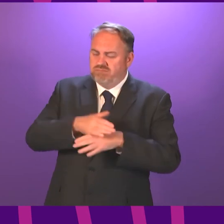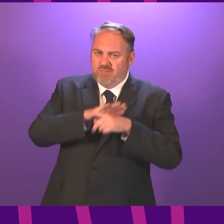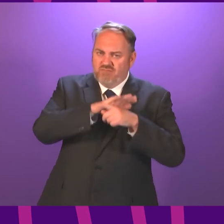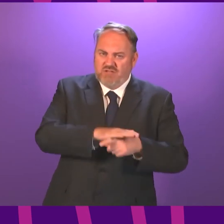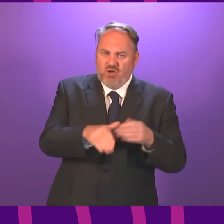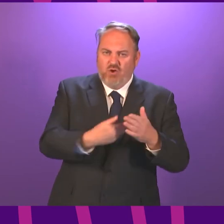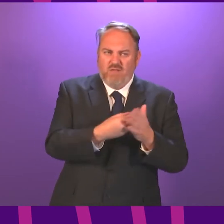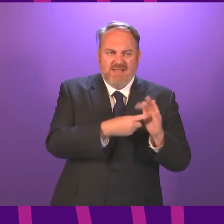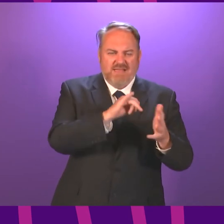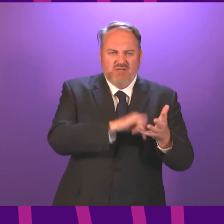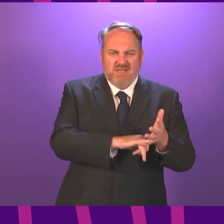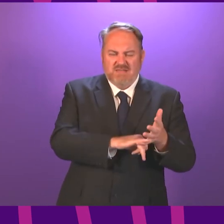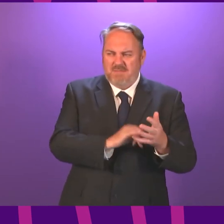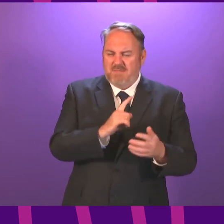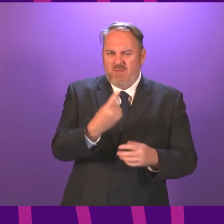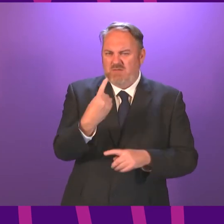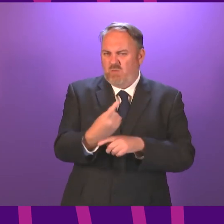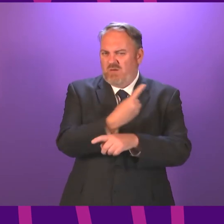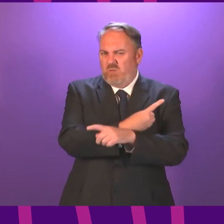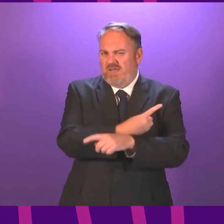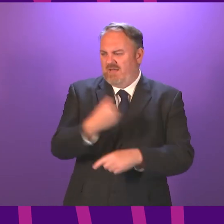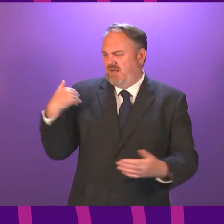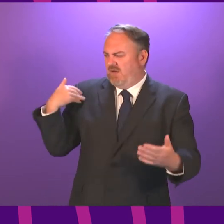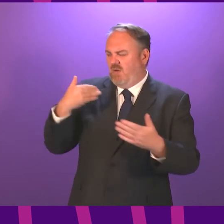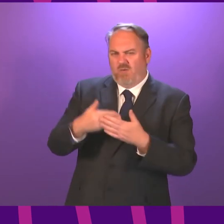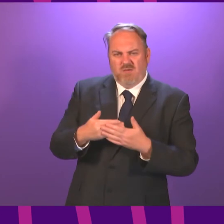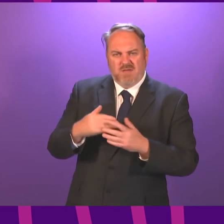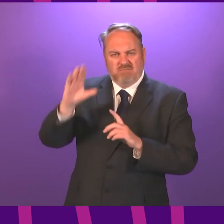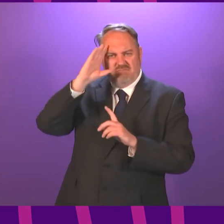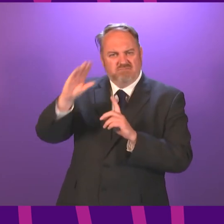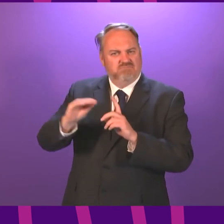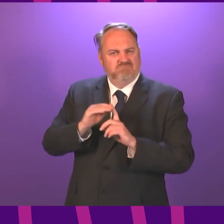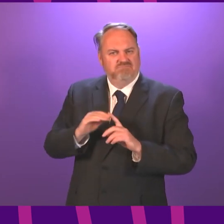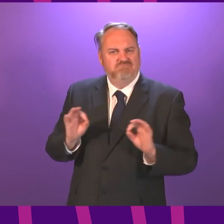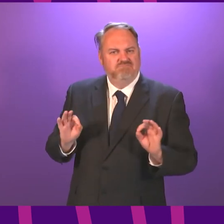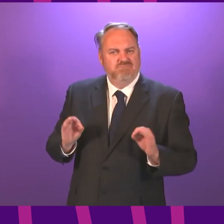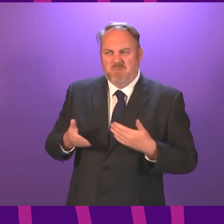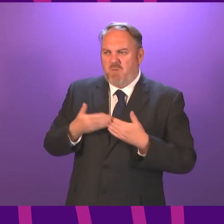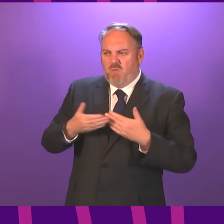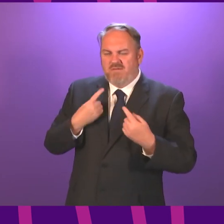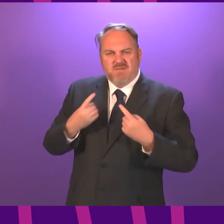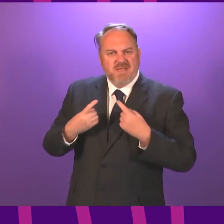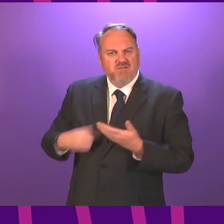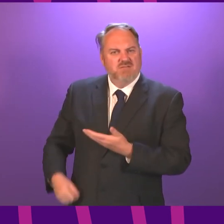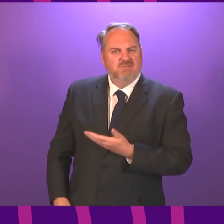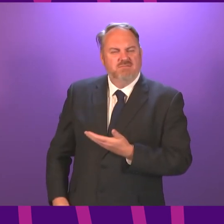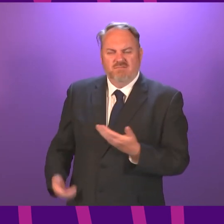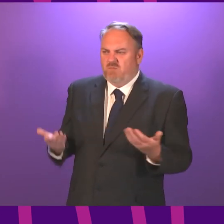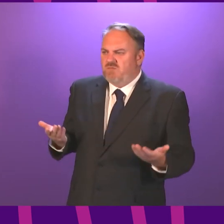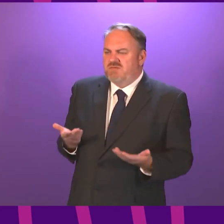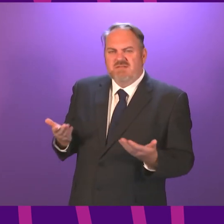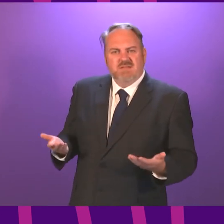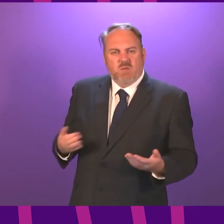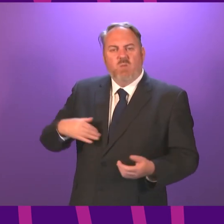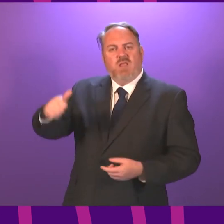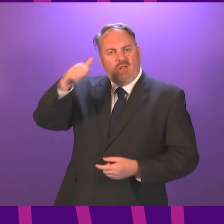Yet a week on, we've heard nothing from the First Minister or her government back up that claim. We are at a difficult point in this